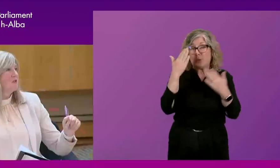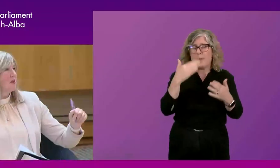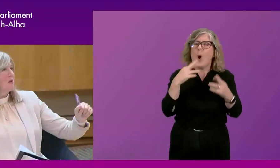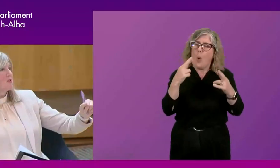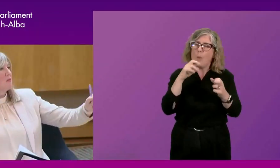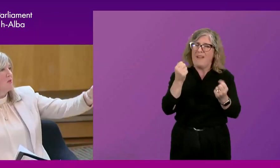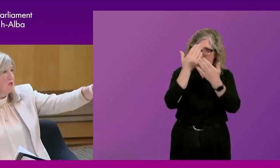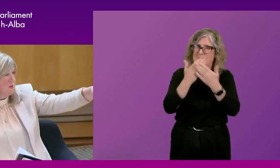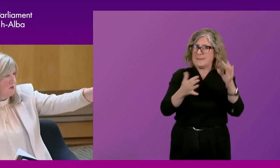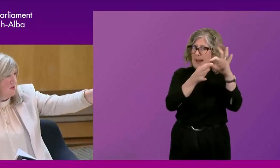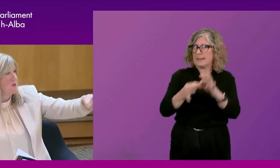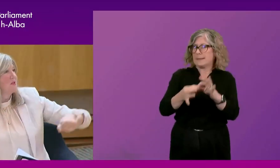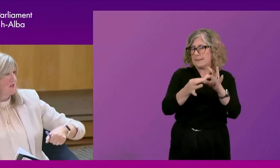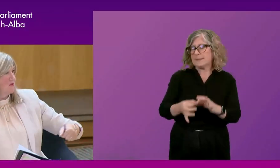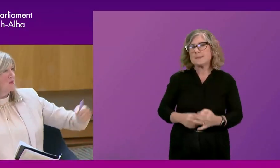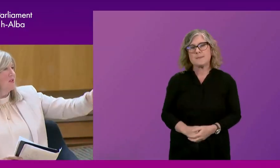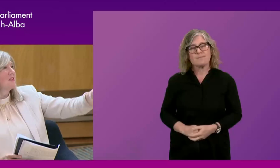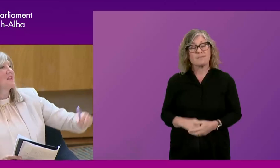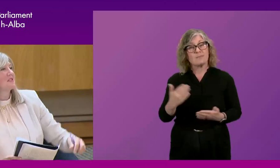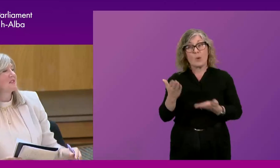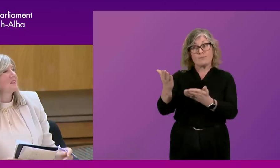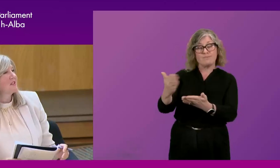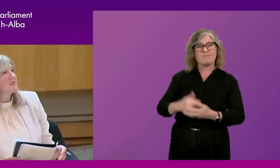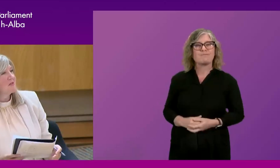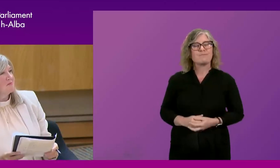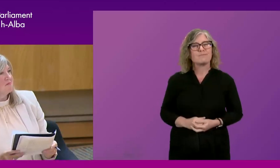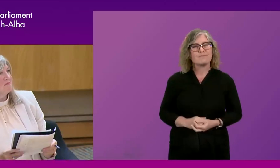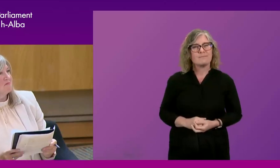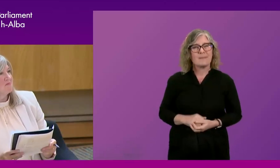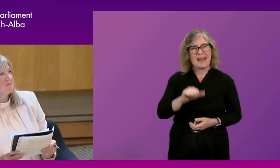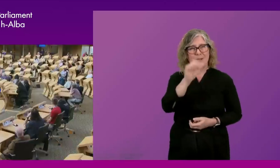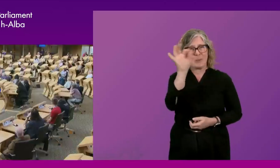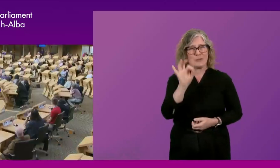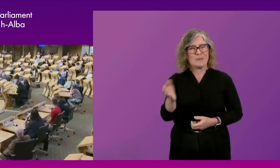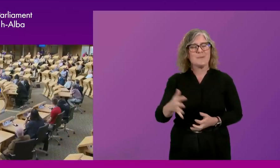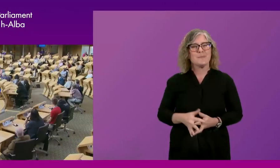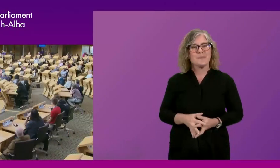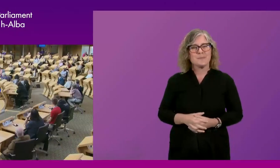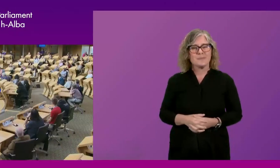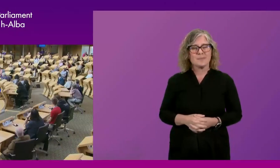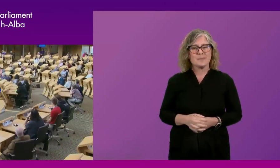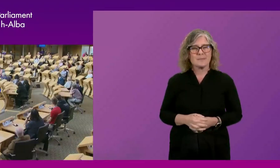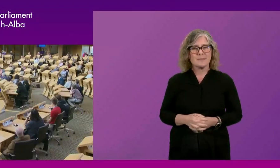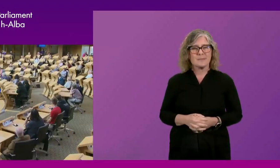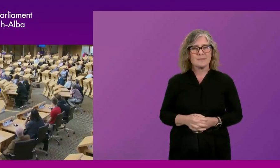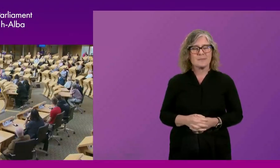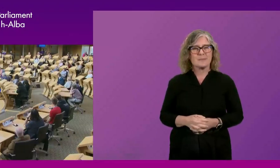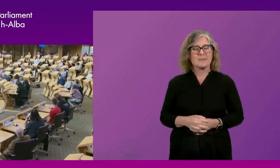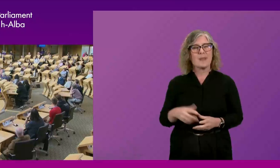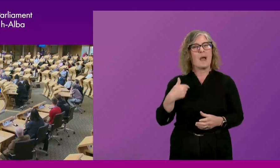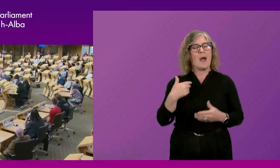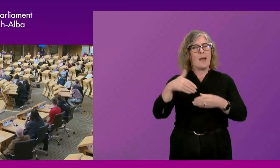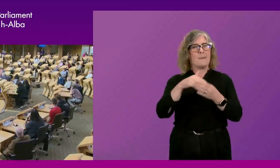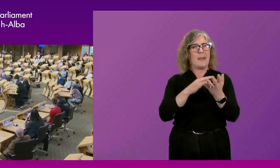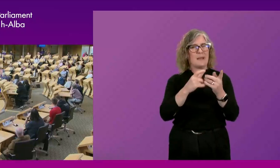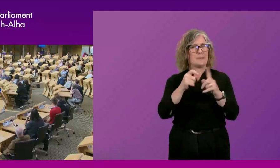Thank you very much. I'm going to go to third row here. Um, I'm Daniela Niewenny, one of the MSYPs for Paisley.